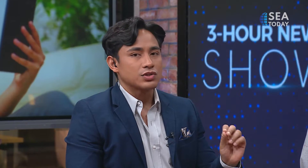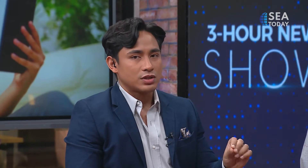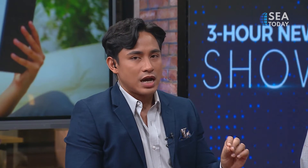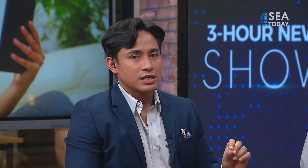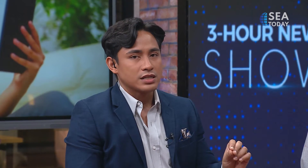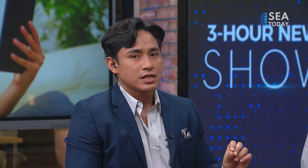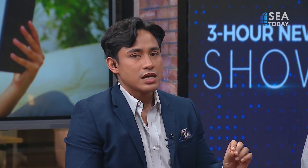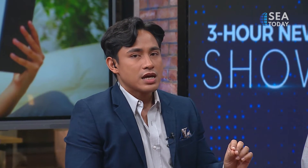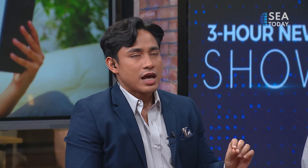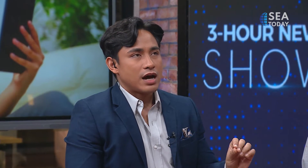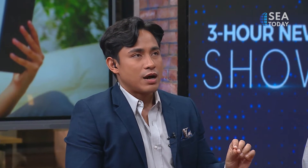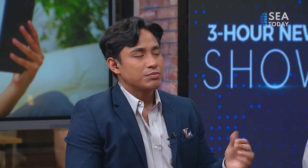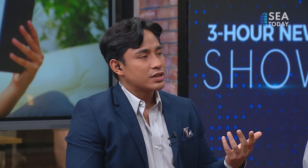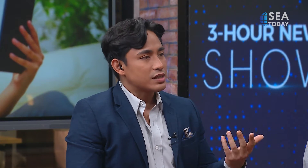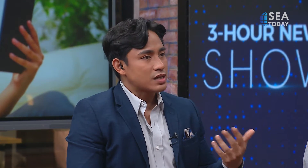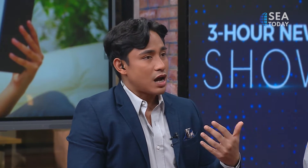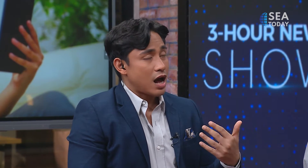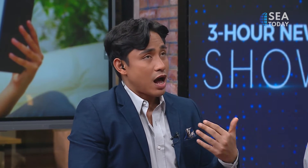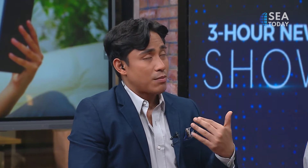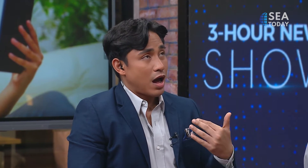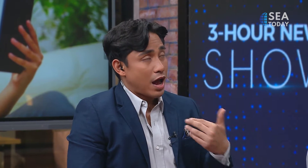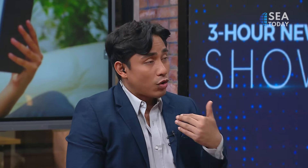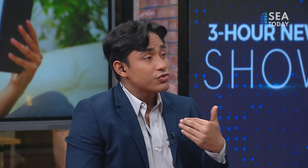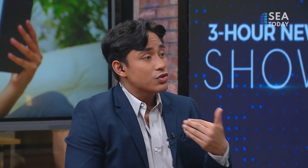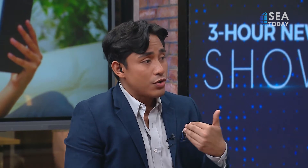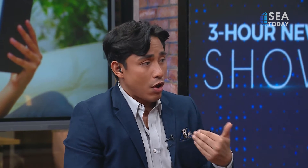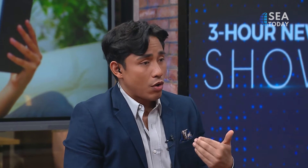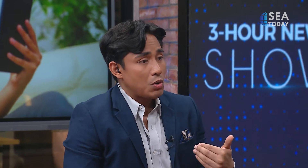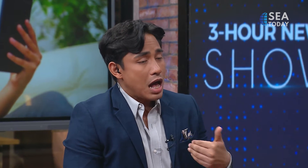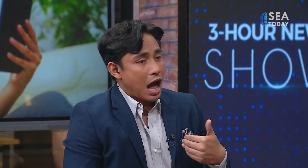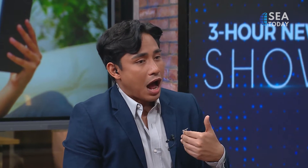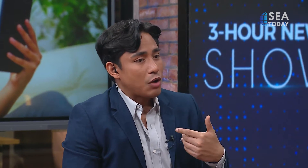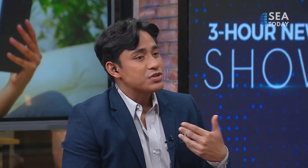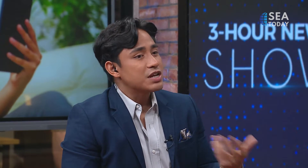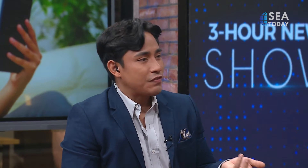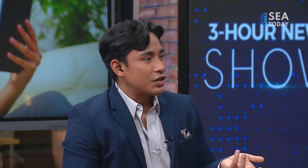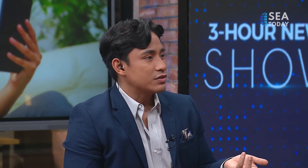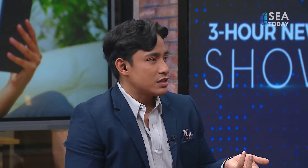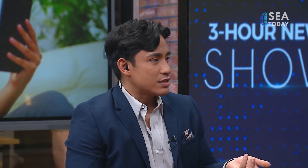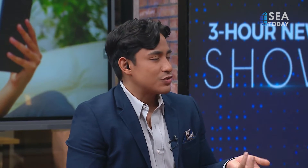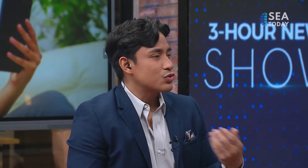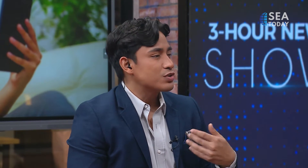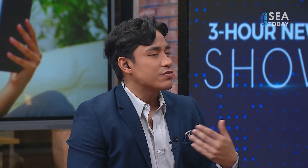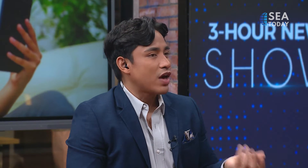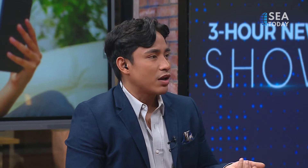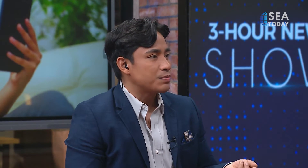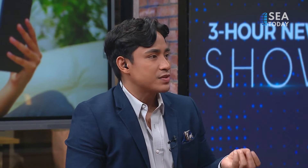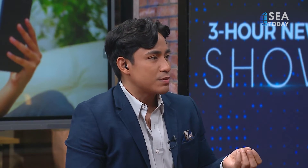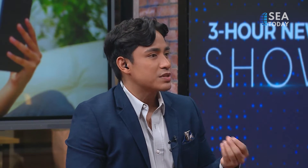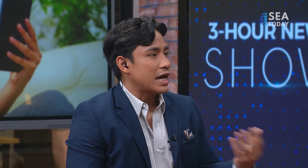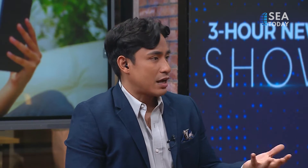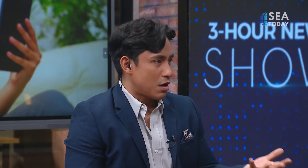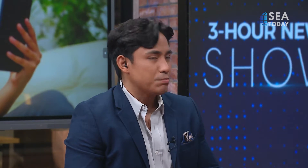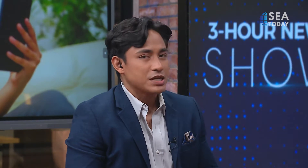.id because i also know how difficult it is to develop some tech companies